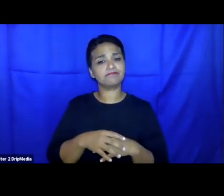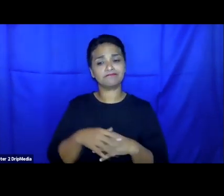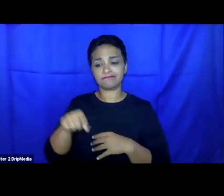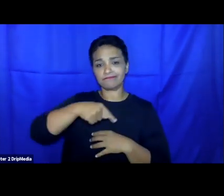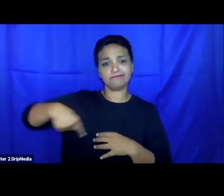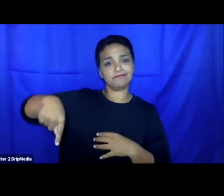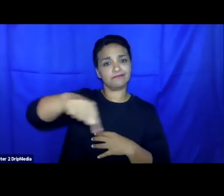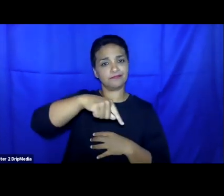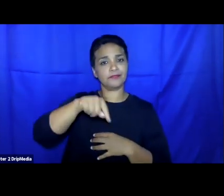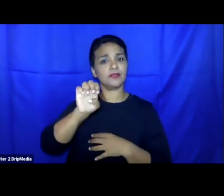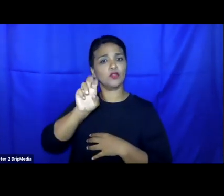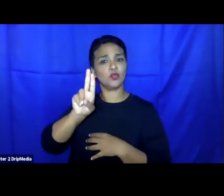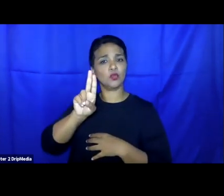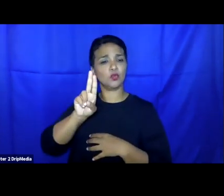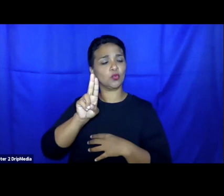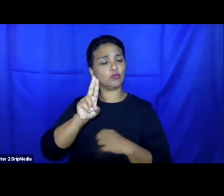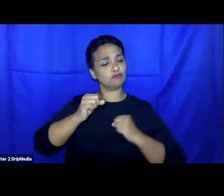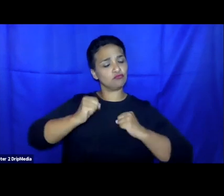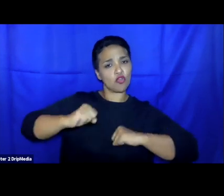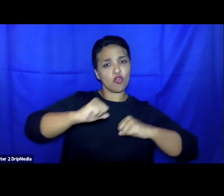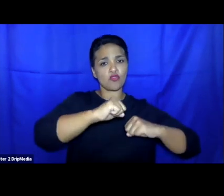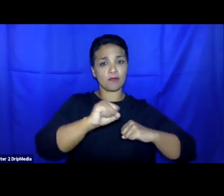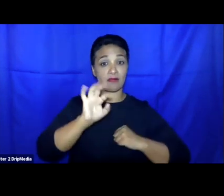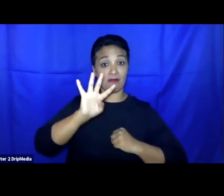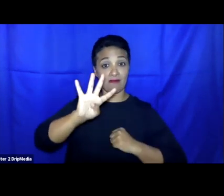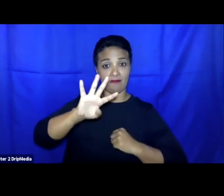arrangements with these four predominantly transit countries I've mentioned.